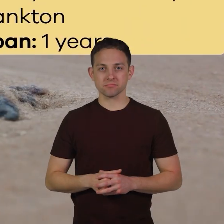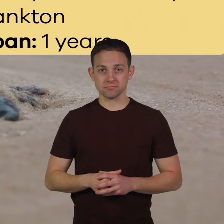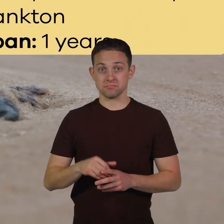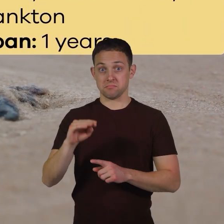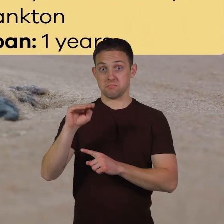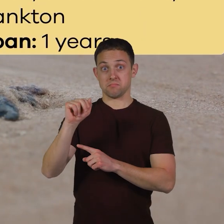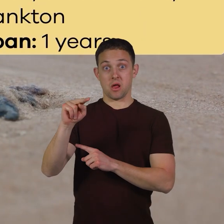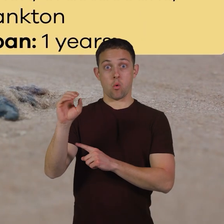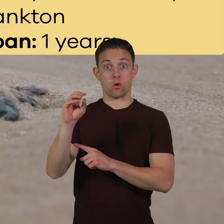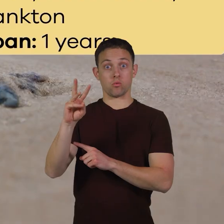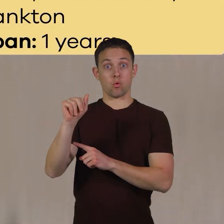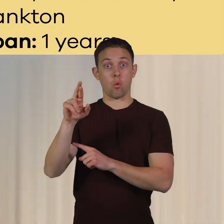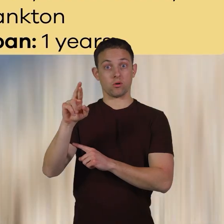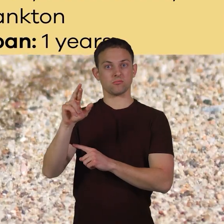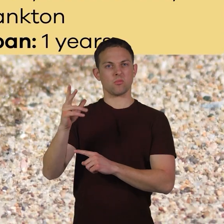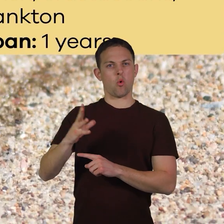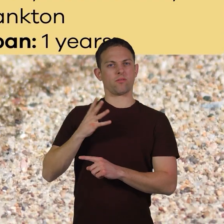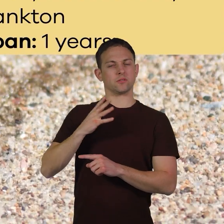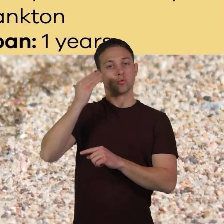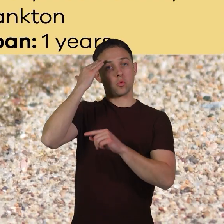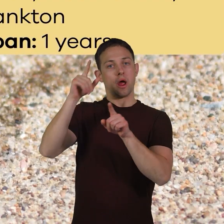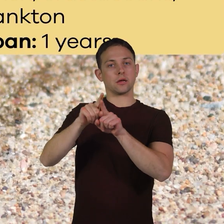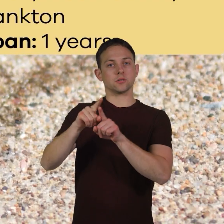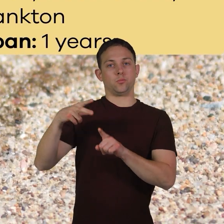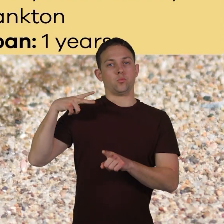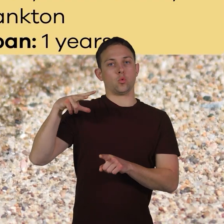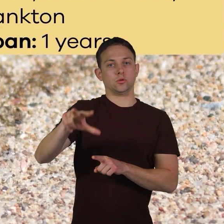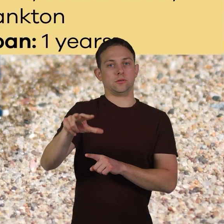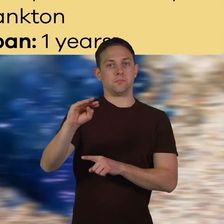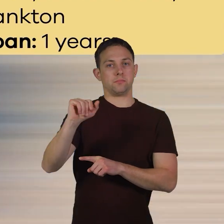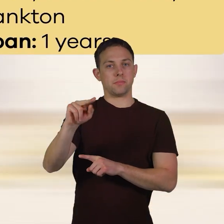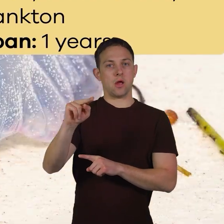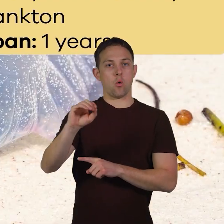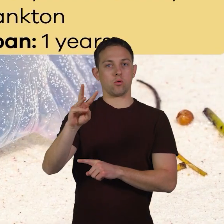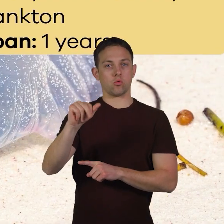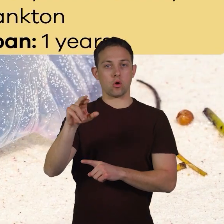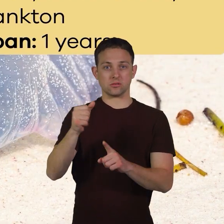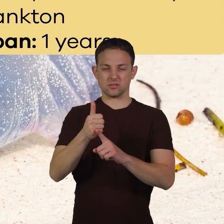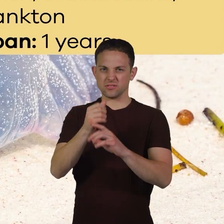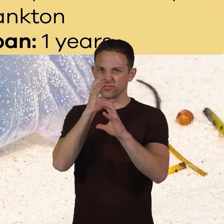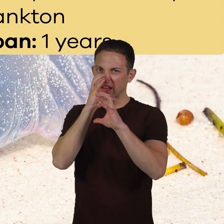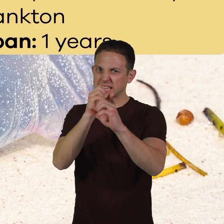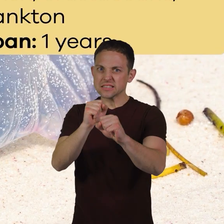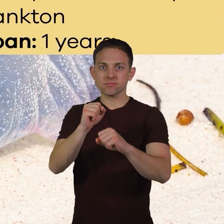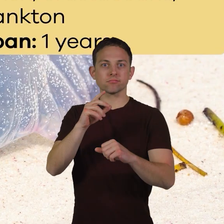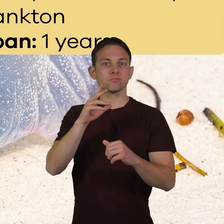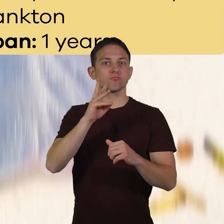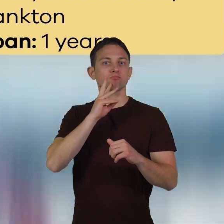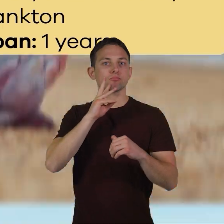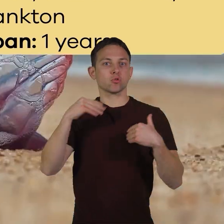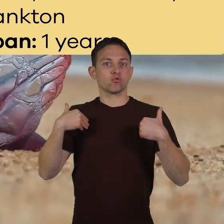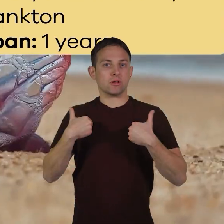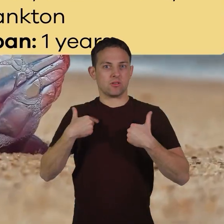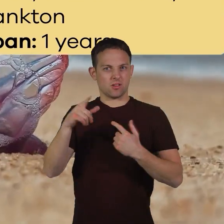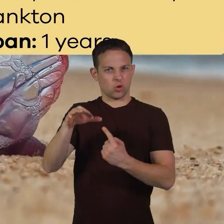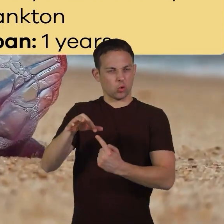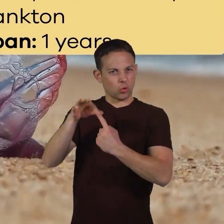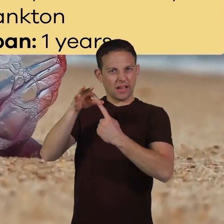Manowars, officially known as Portuguese manowars, are fascinating marine creatures with unique physical